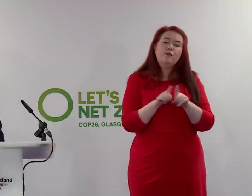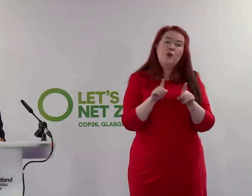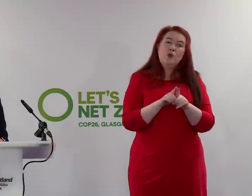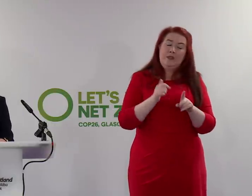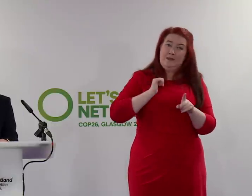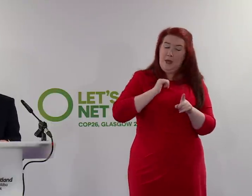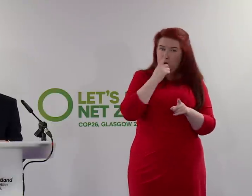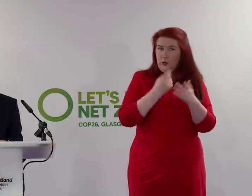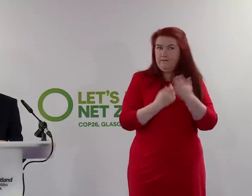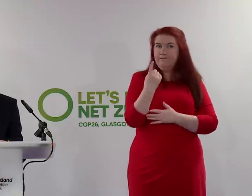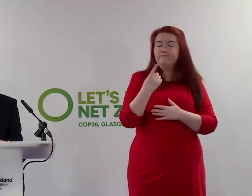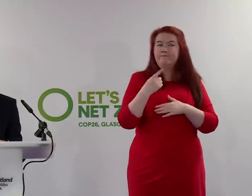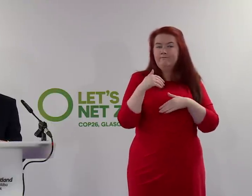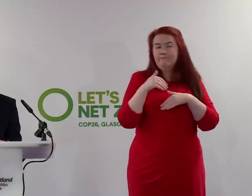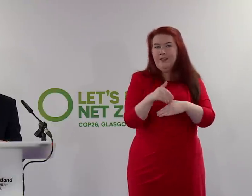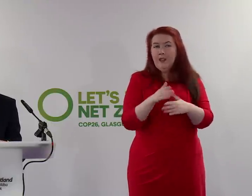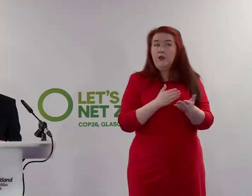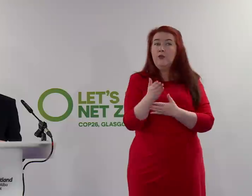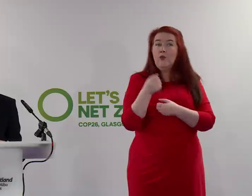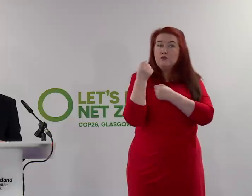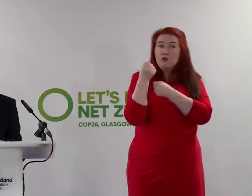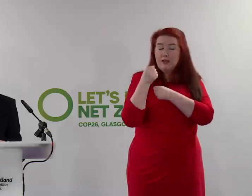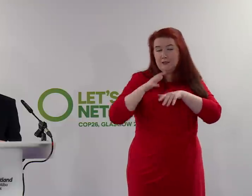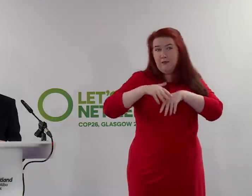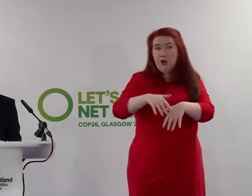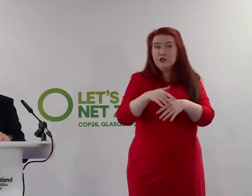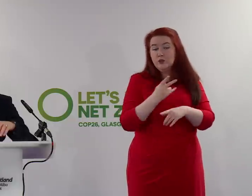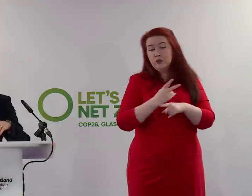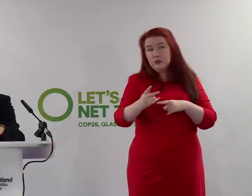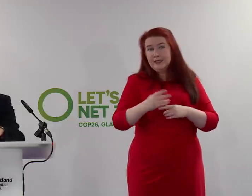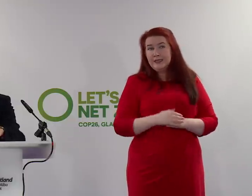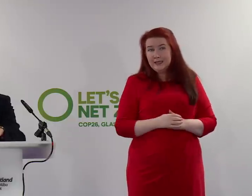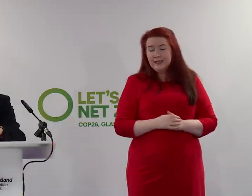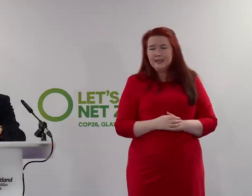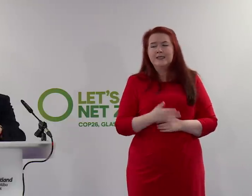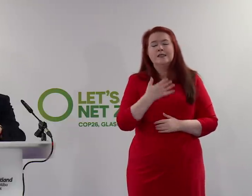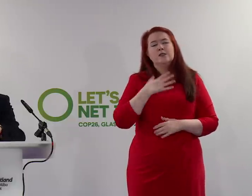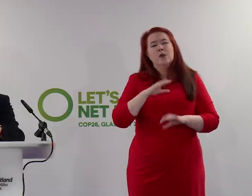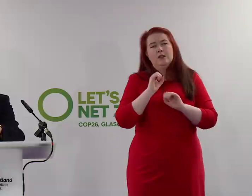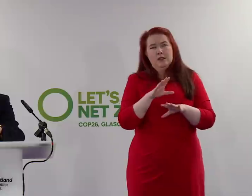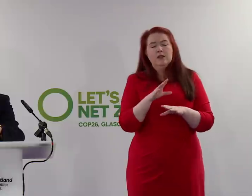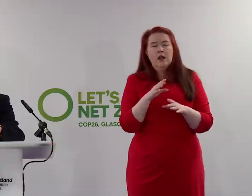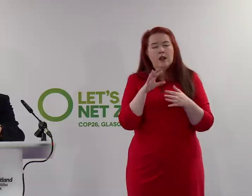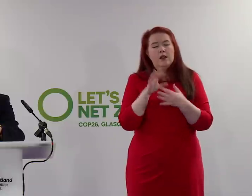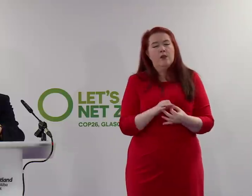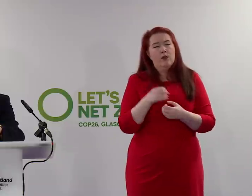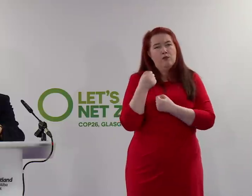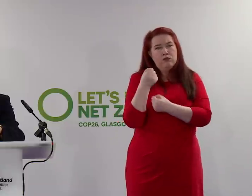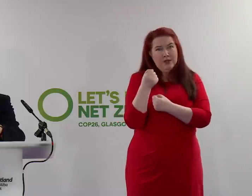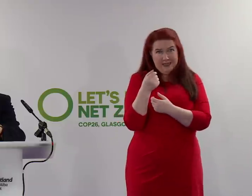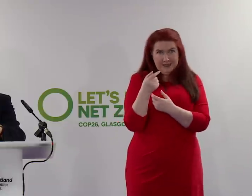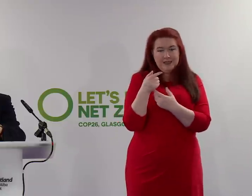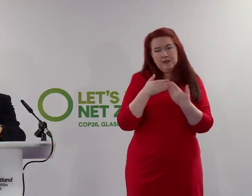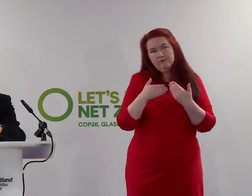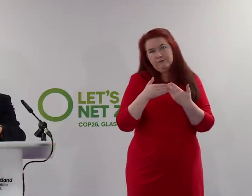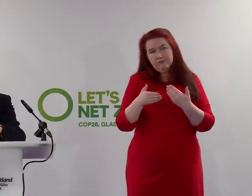a result of protests during the next two weeks, and I want to say just a few words on that matter just now as well.